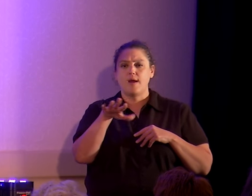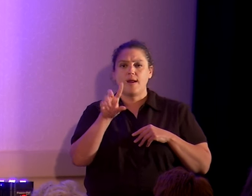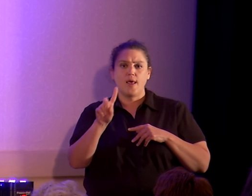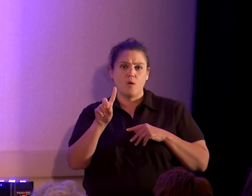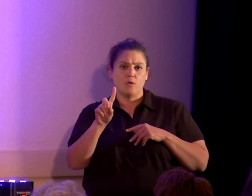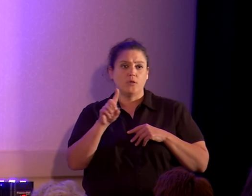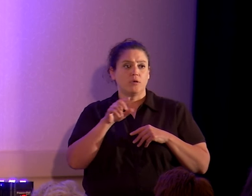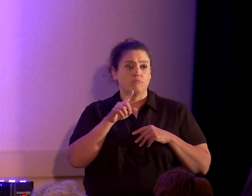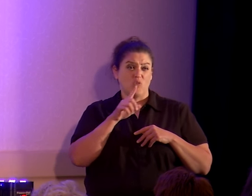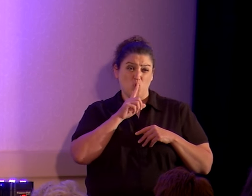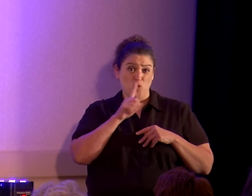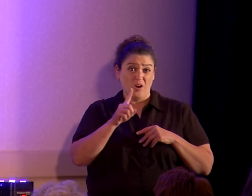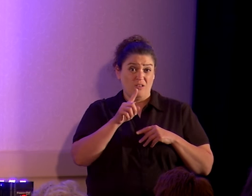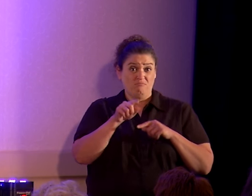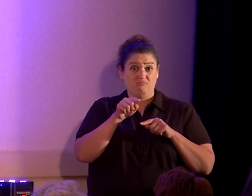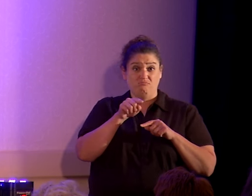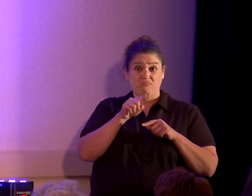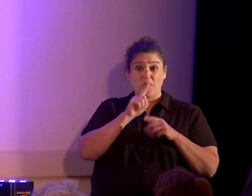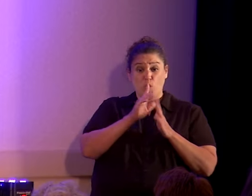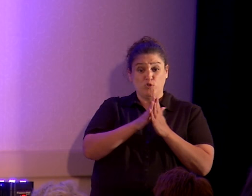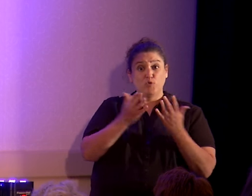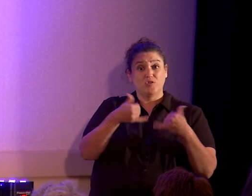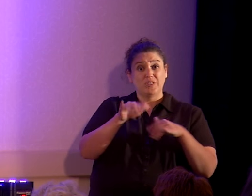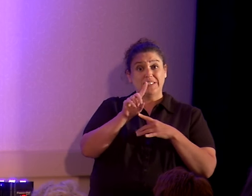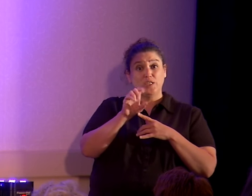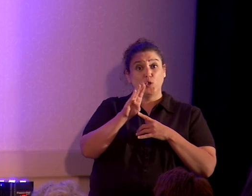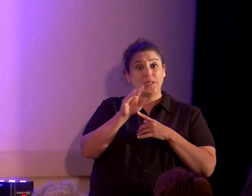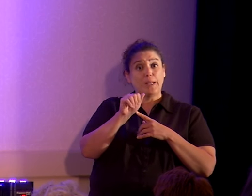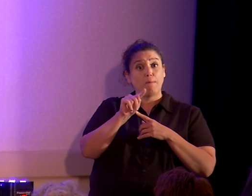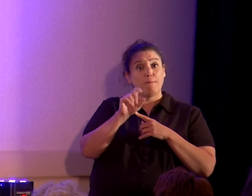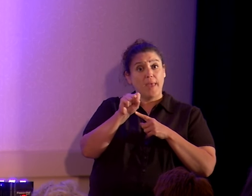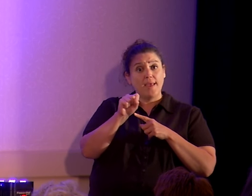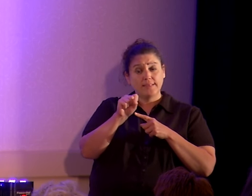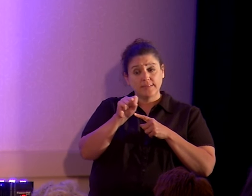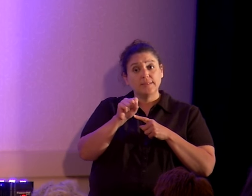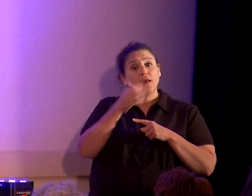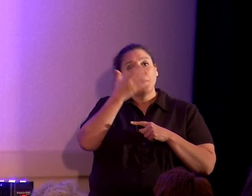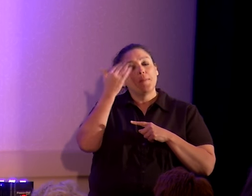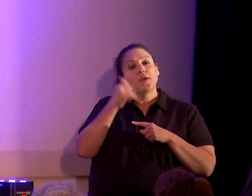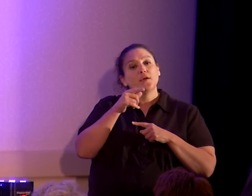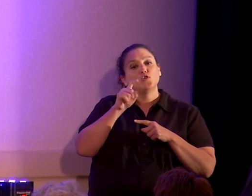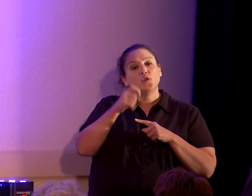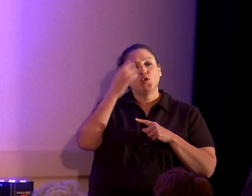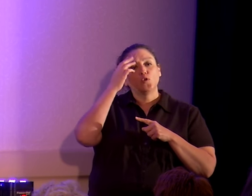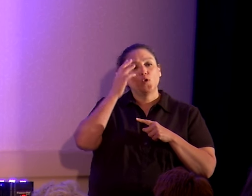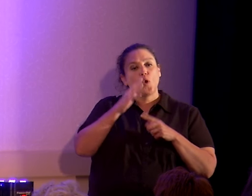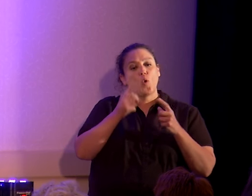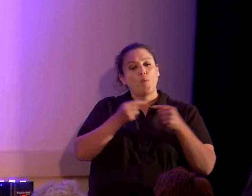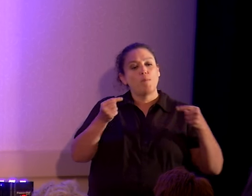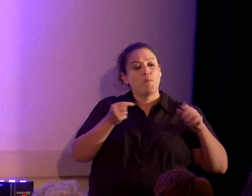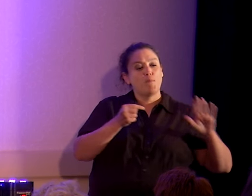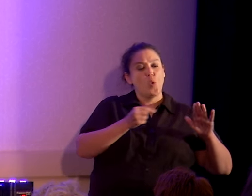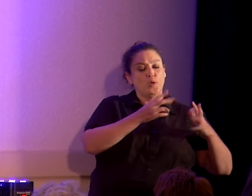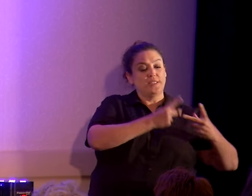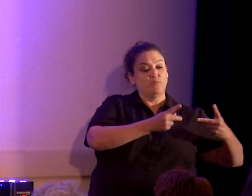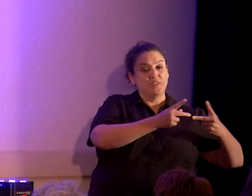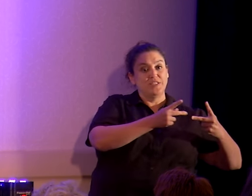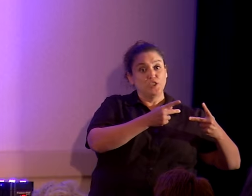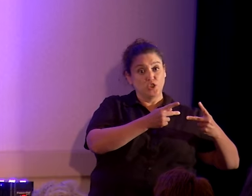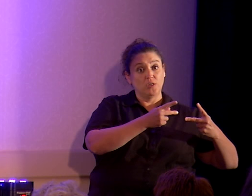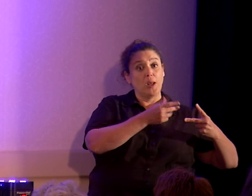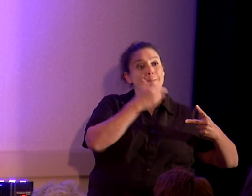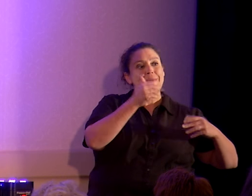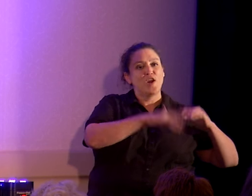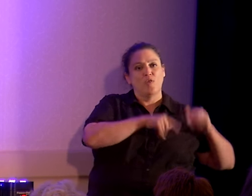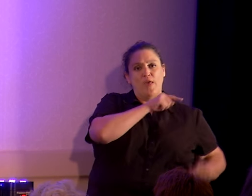debates. The key to doing this is to make sure that you know your opponent's position as well or better than they do.